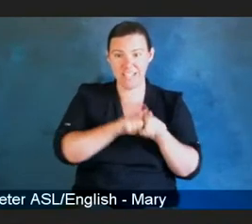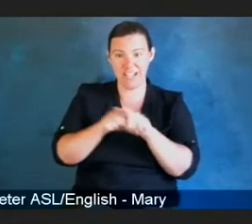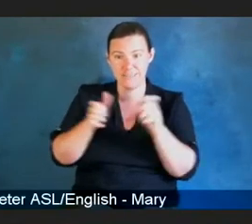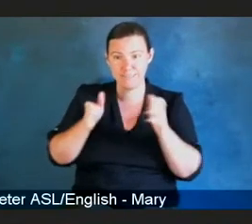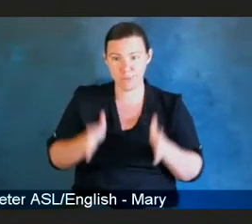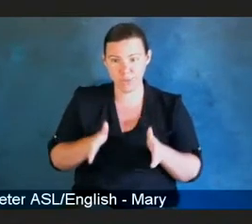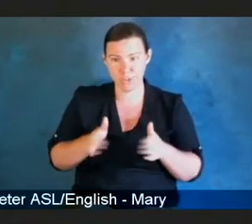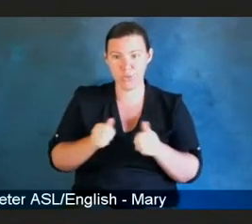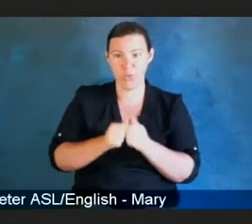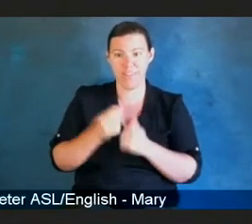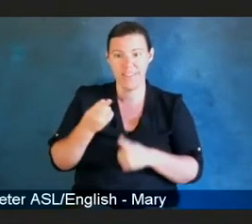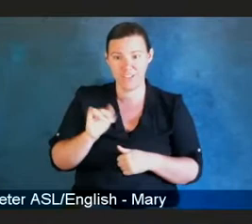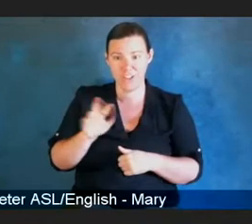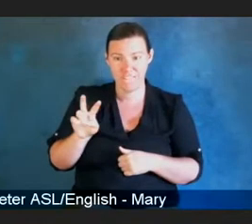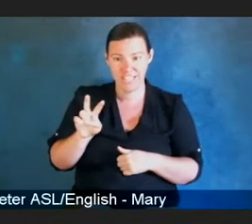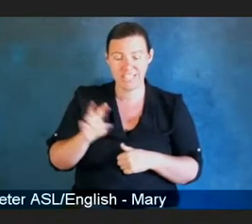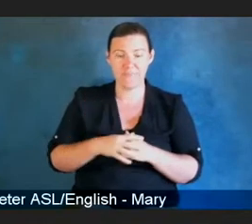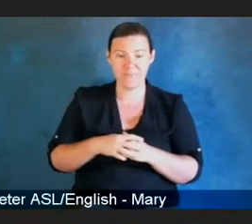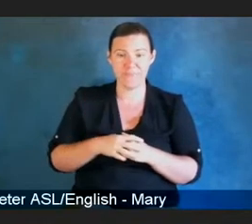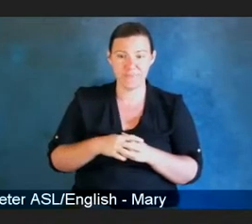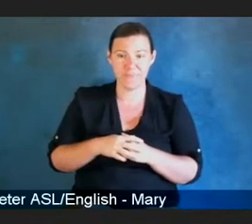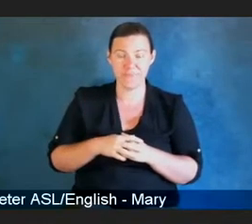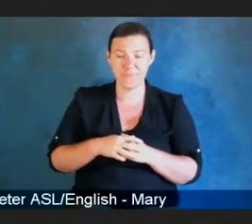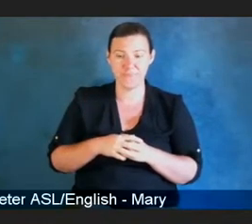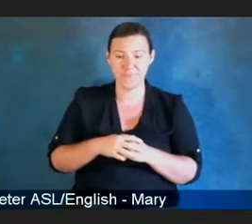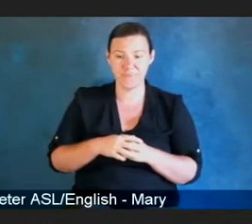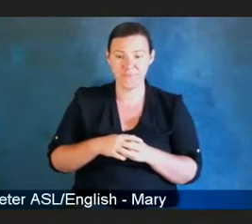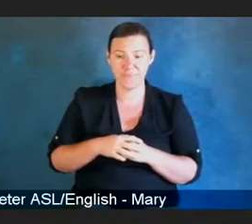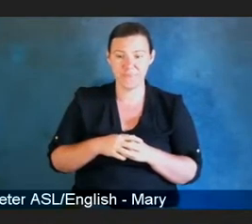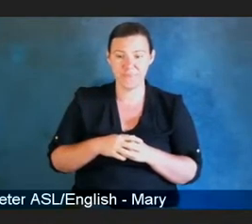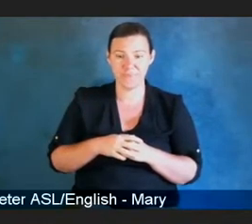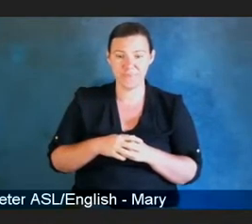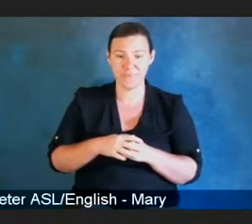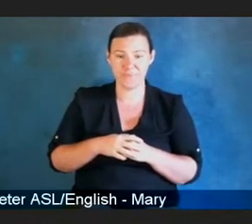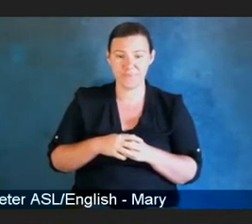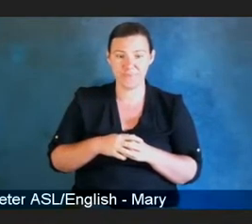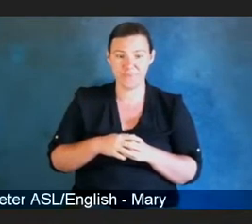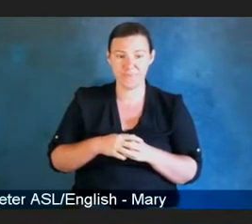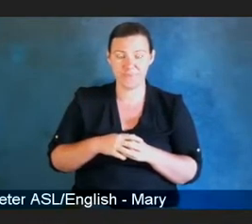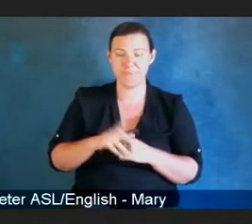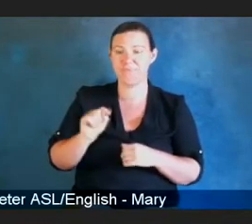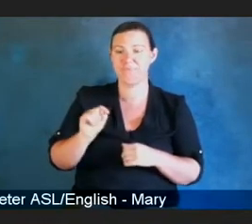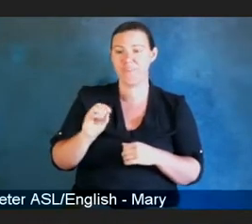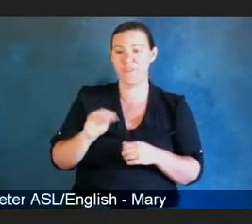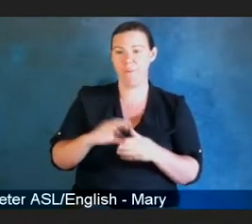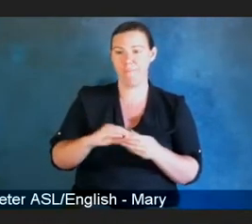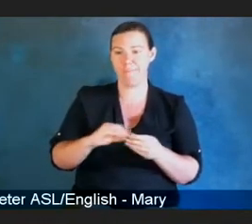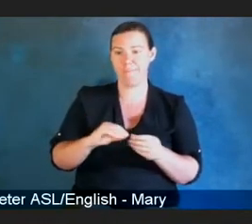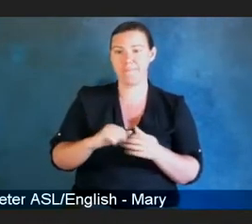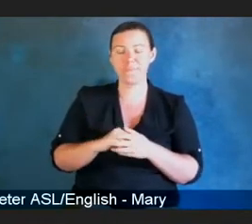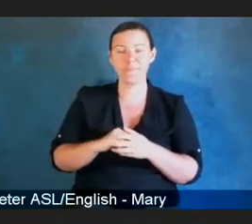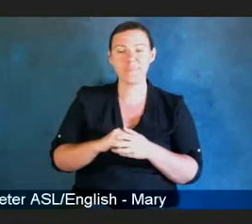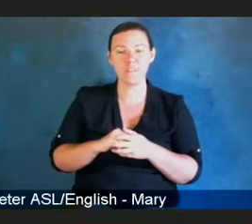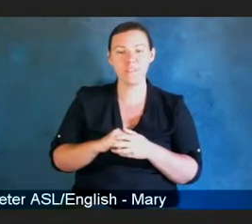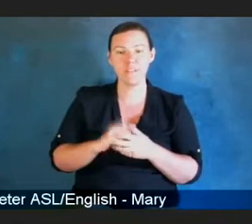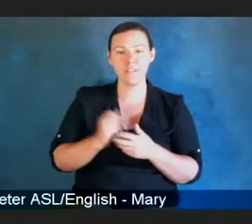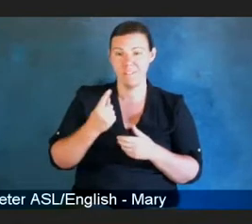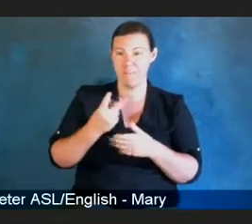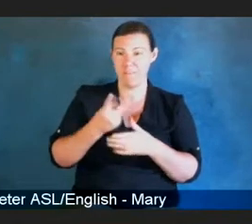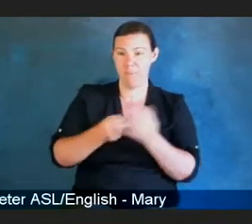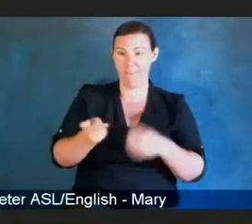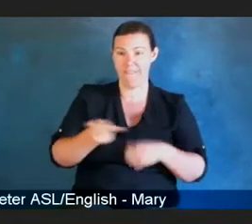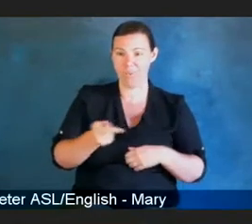HIV. Yeah. And, you know, both of you have done incredible work in the community.